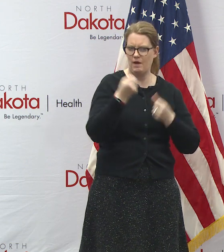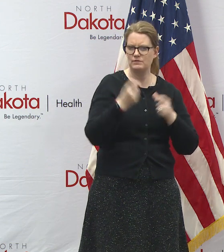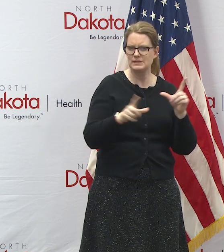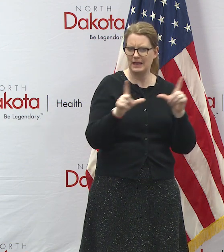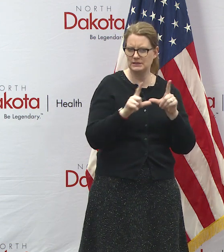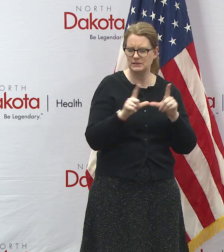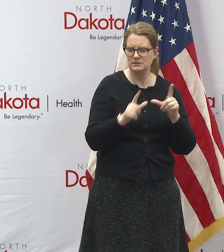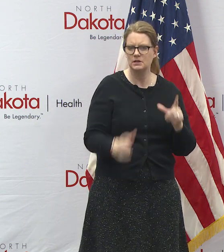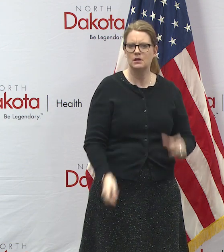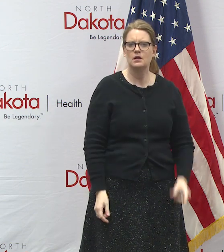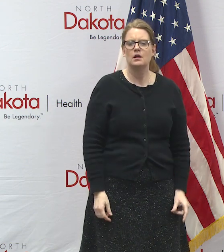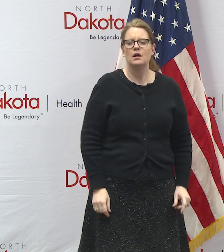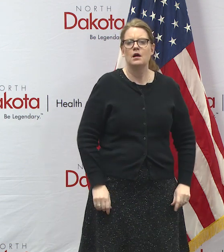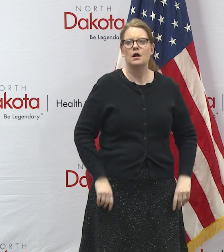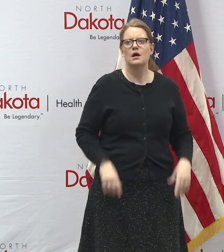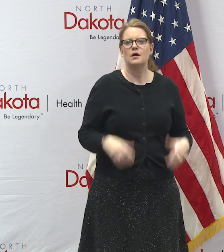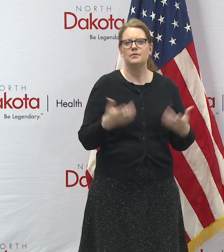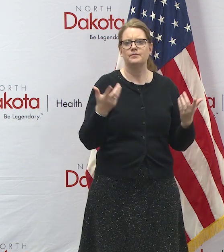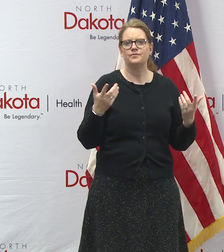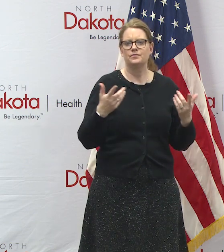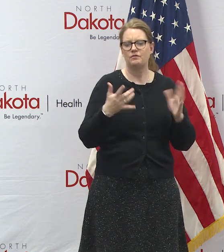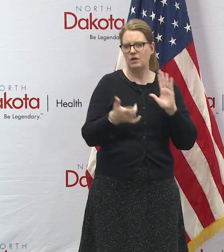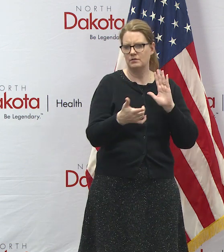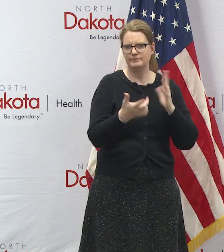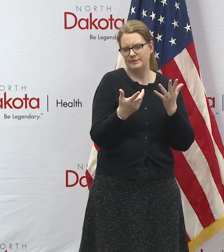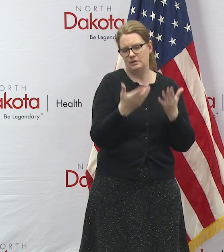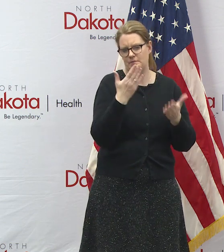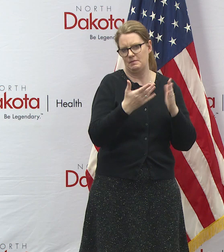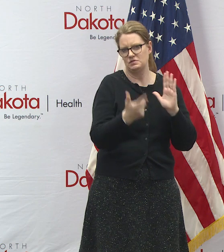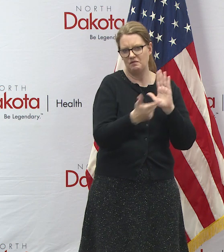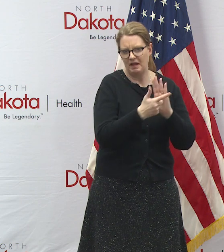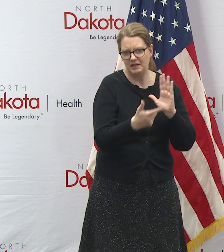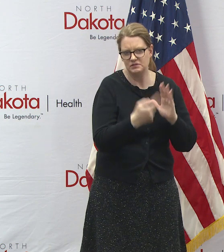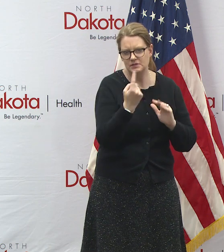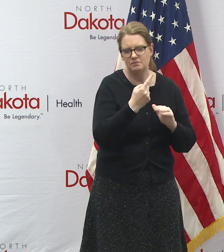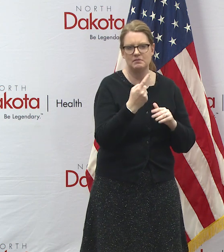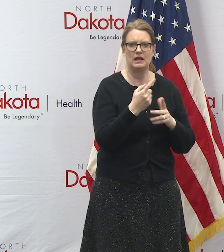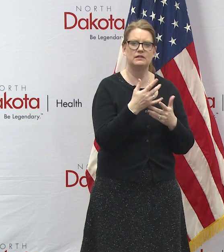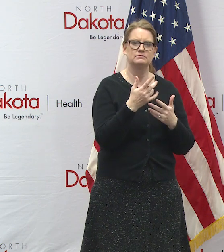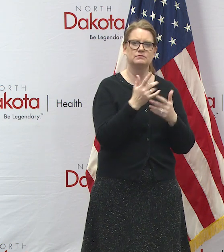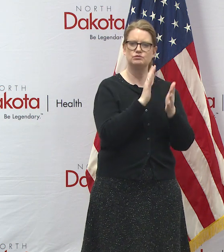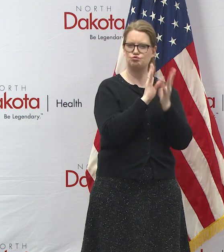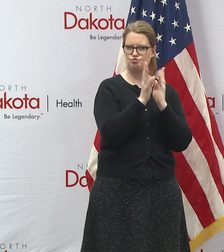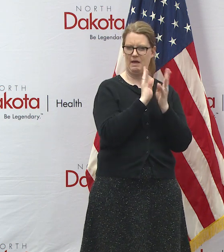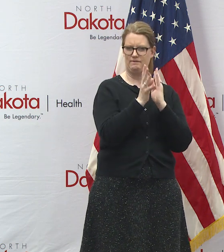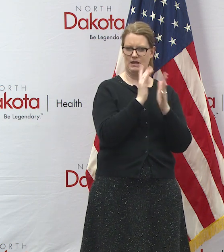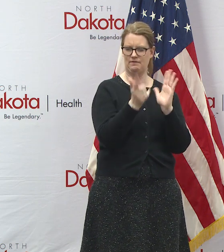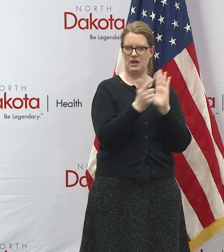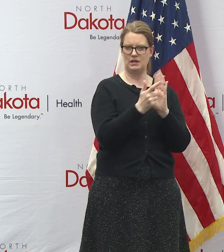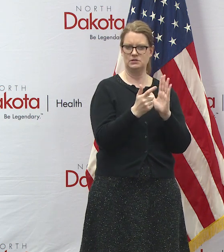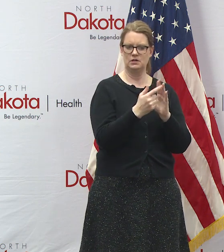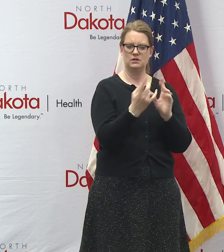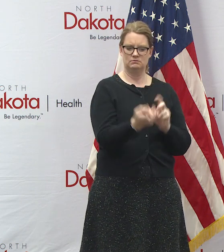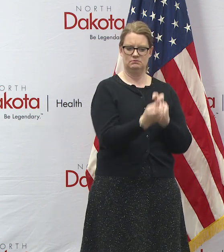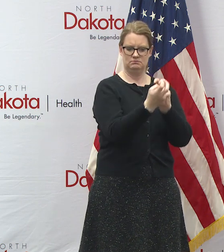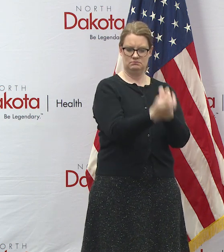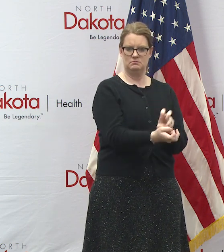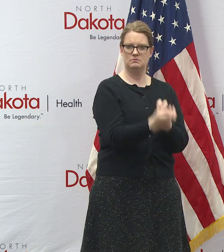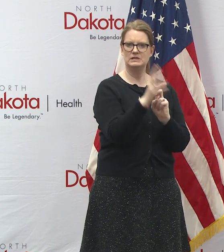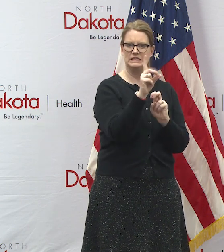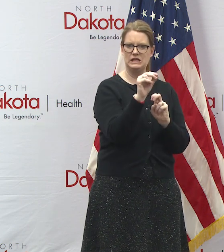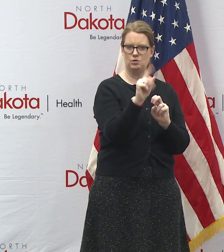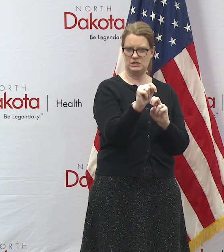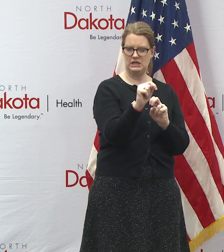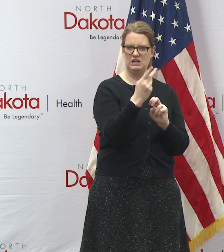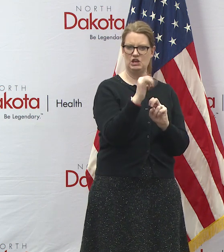for if for violations that may have occurred moving violations they do that in person before dot hearing